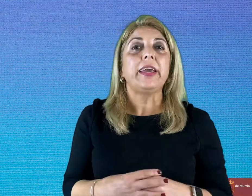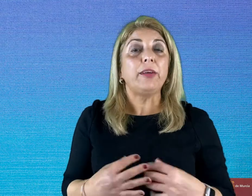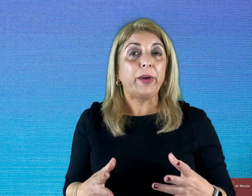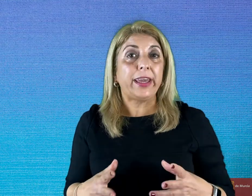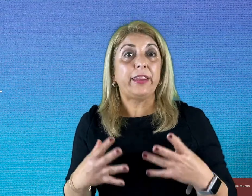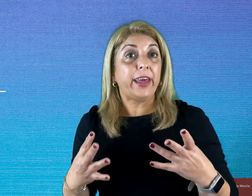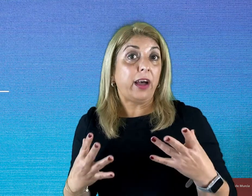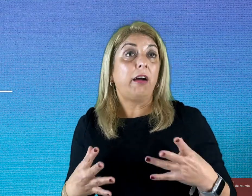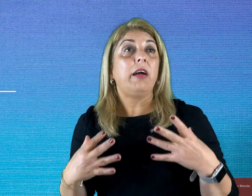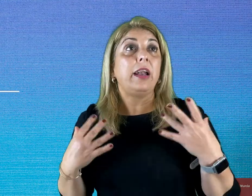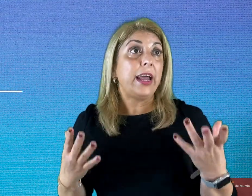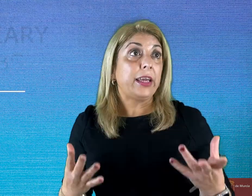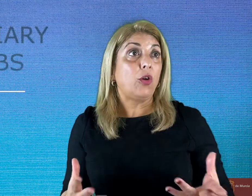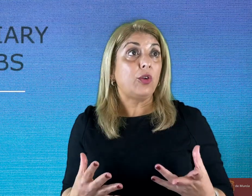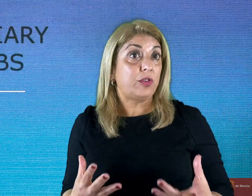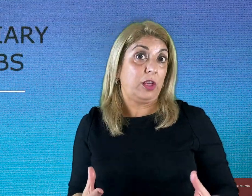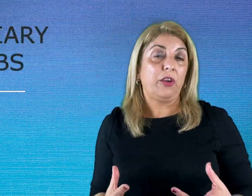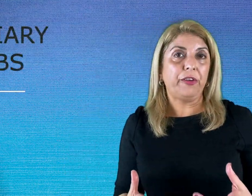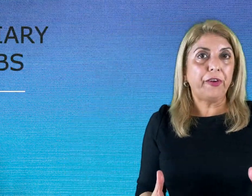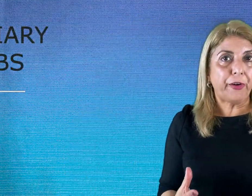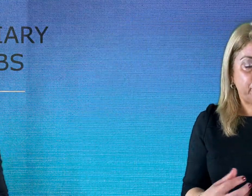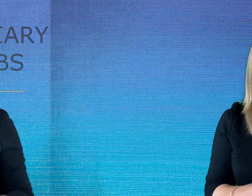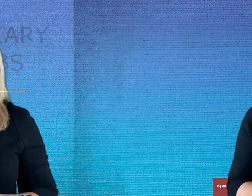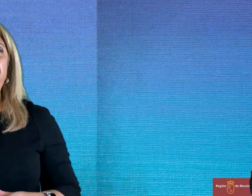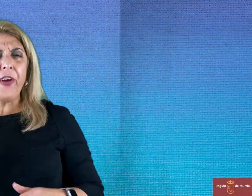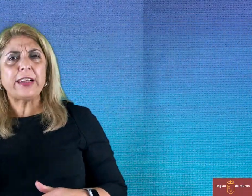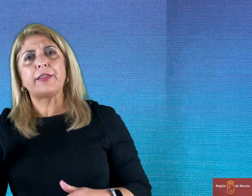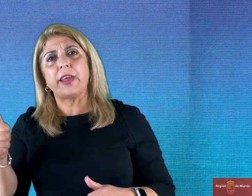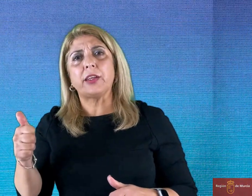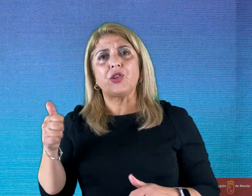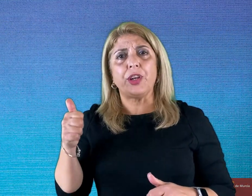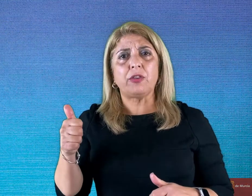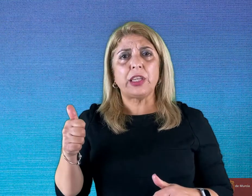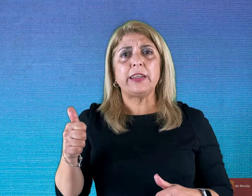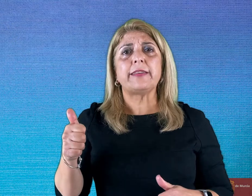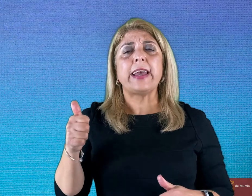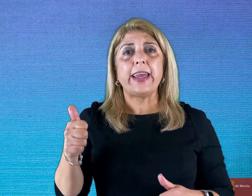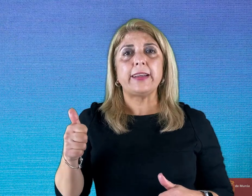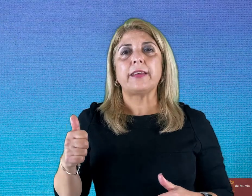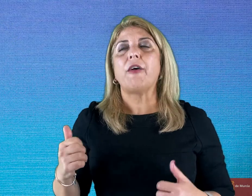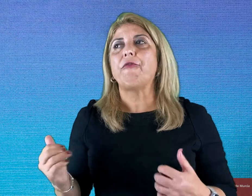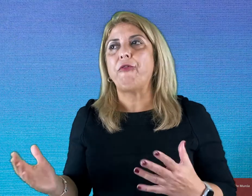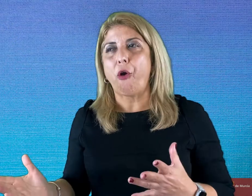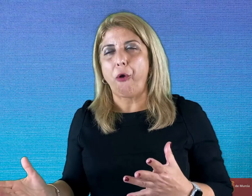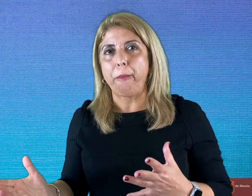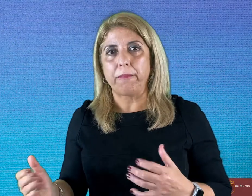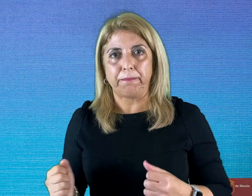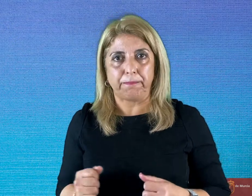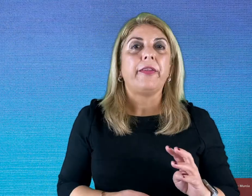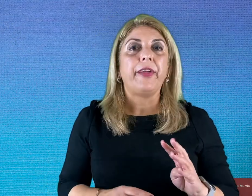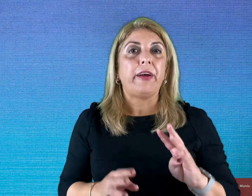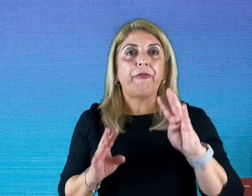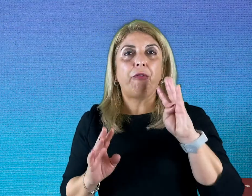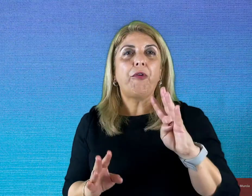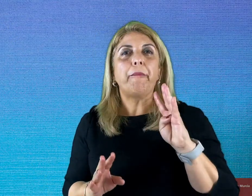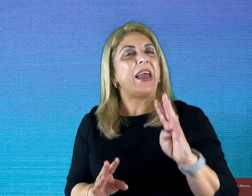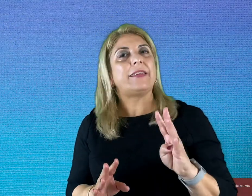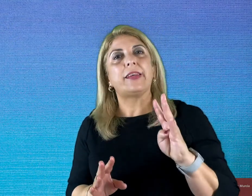In a way, they are like auxiliary verbs. The first thing to notice is form. There are four basic